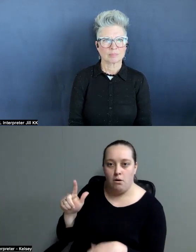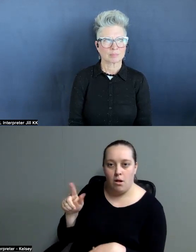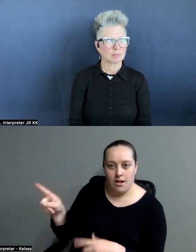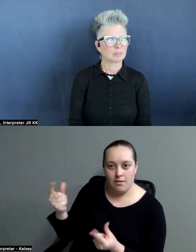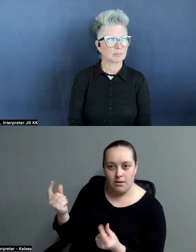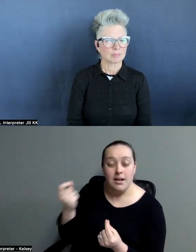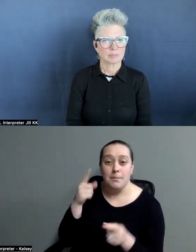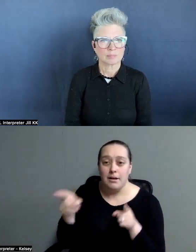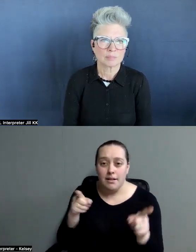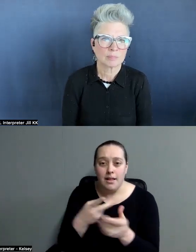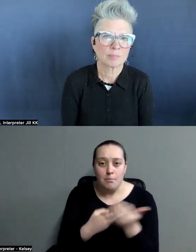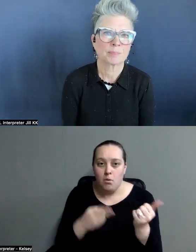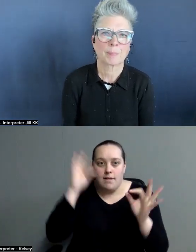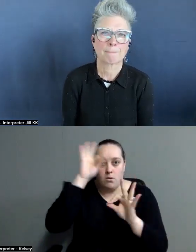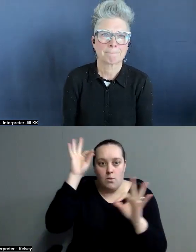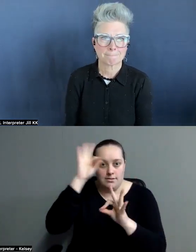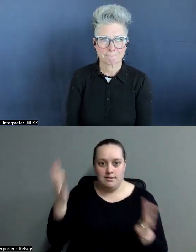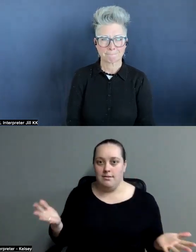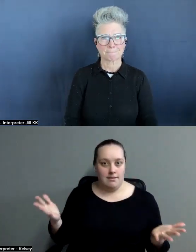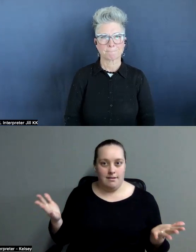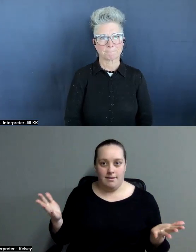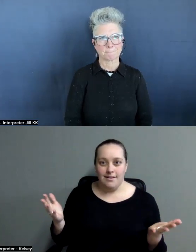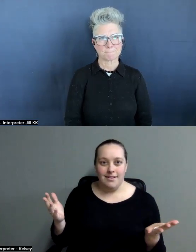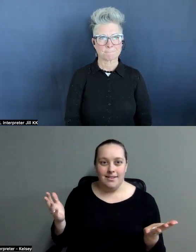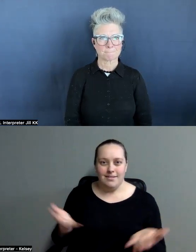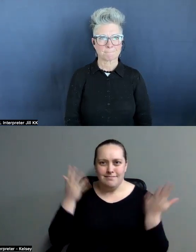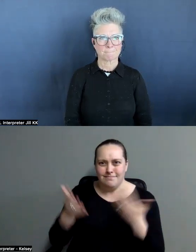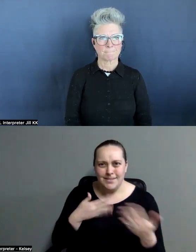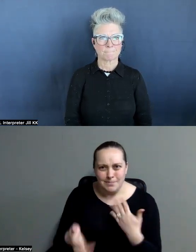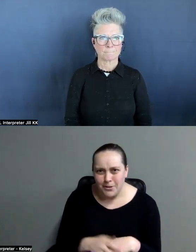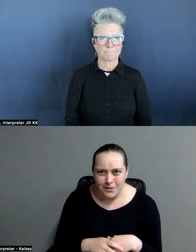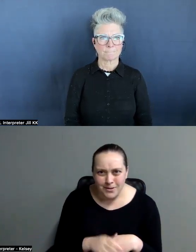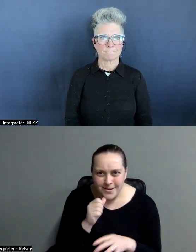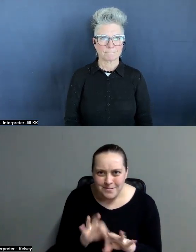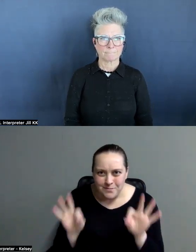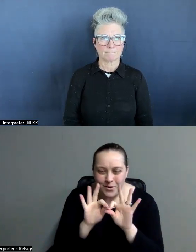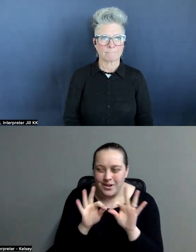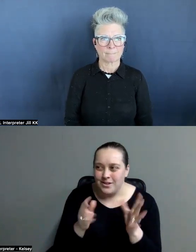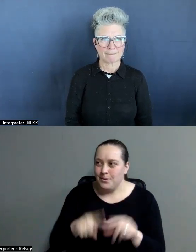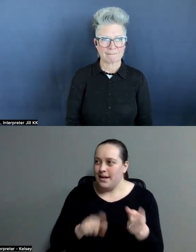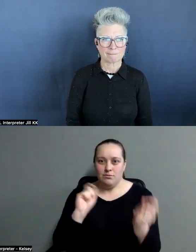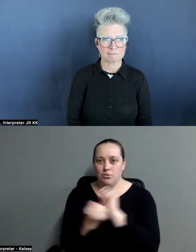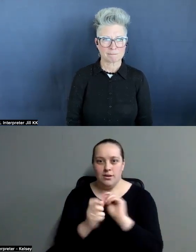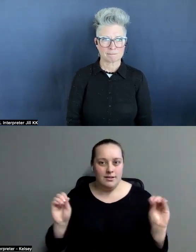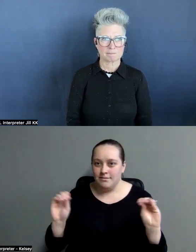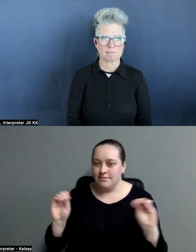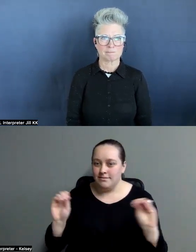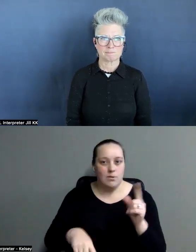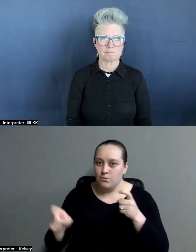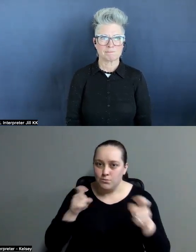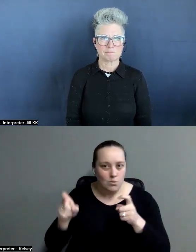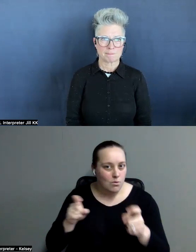of them had no idea that, okay, there was nothing we could do. There was nothing we could control of.